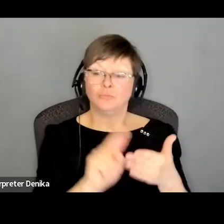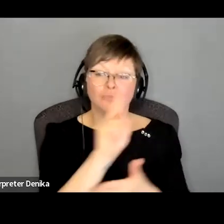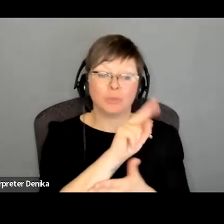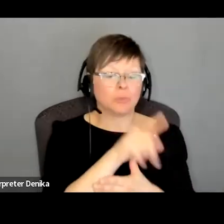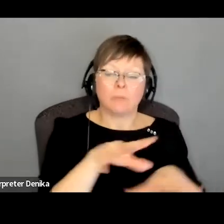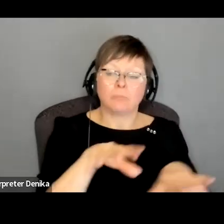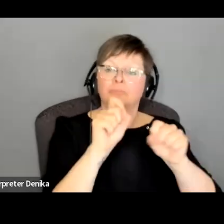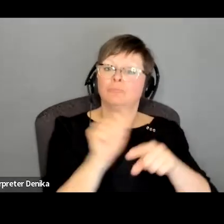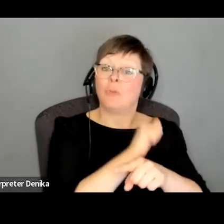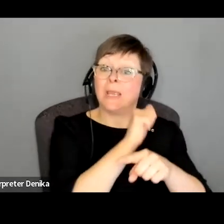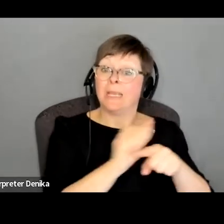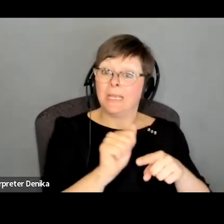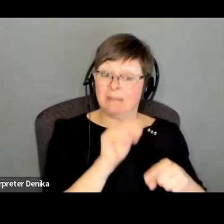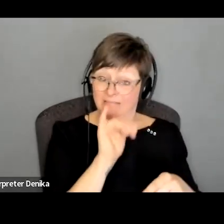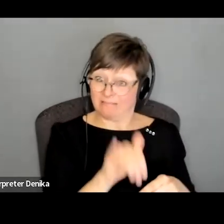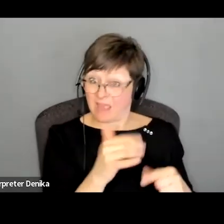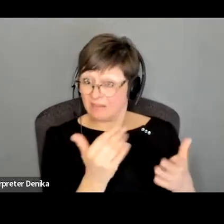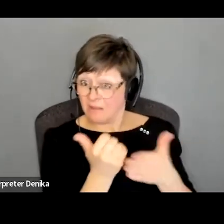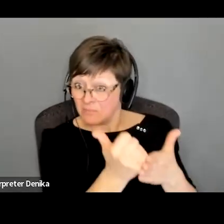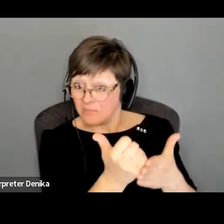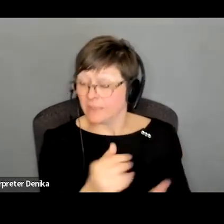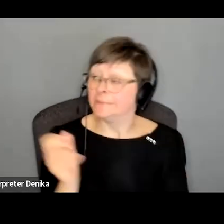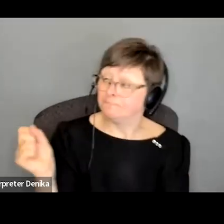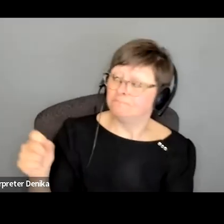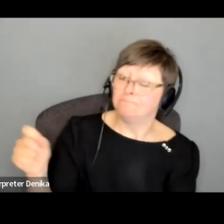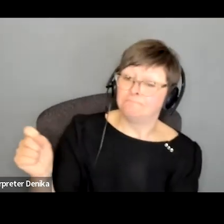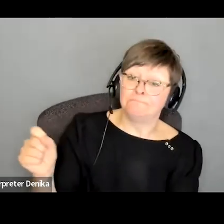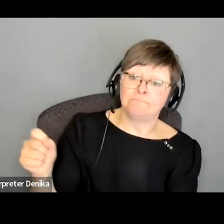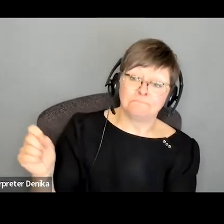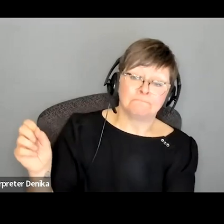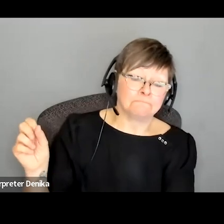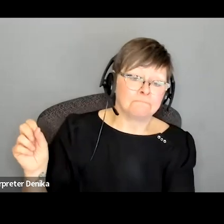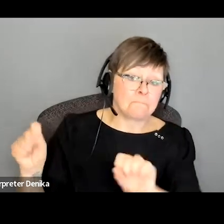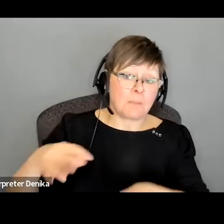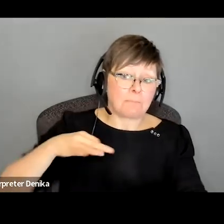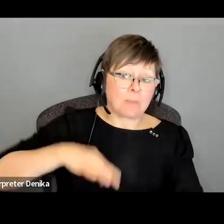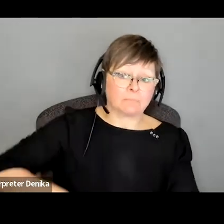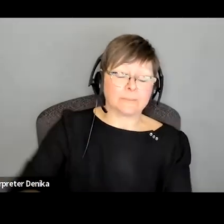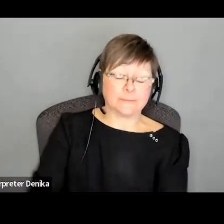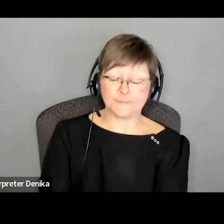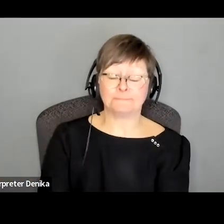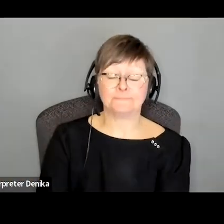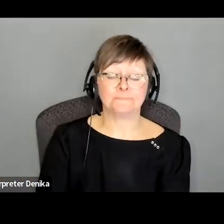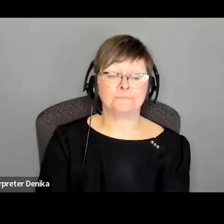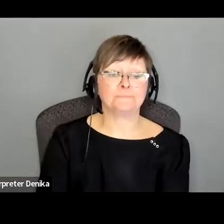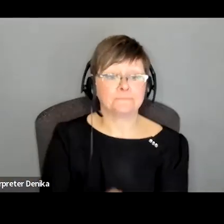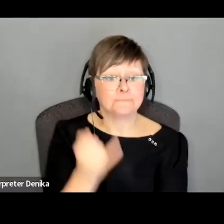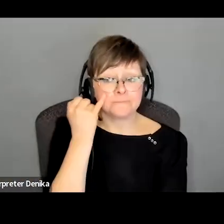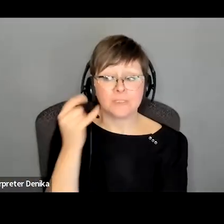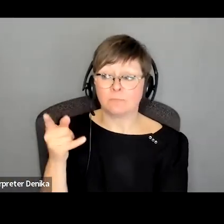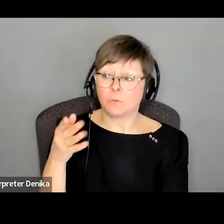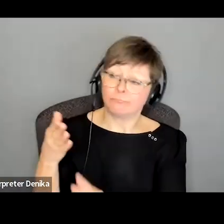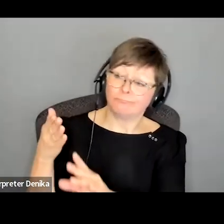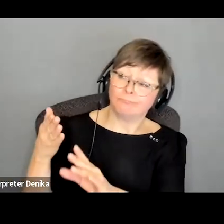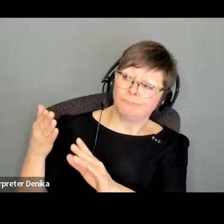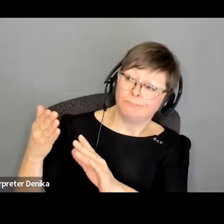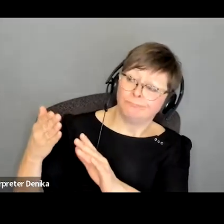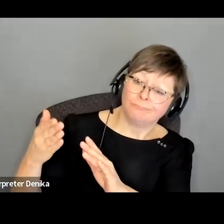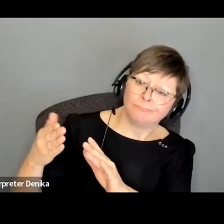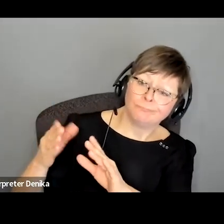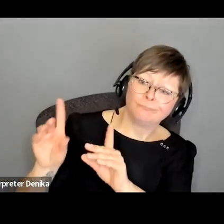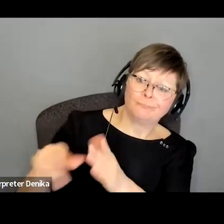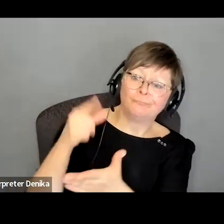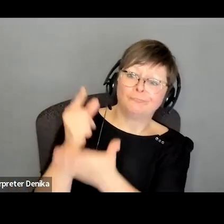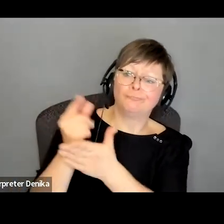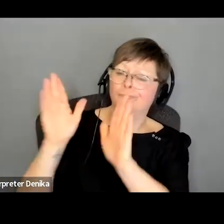well i think it can be helpful you know if you've you've gone to a great school or something like that you know i saw